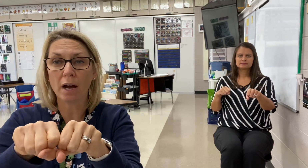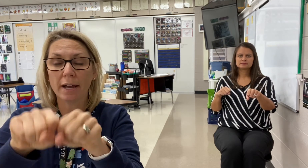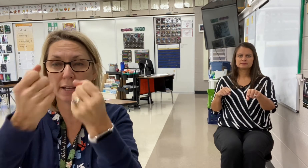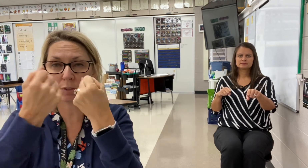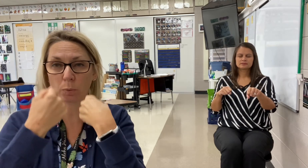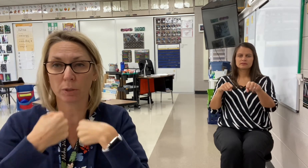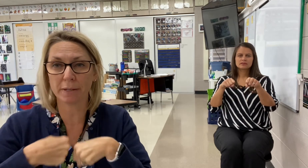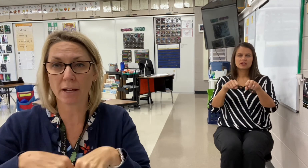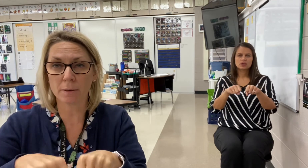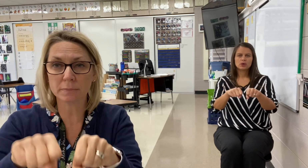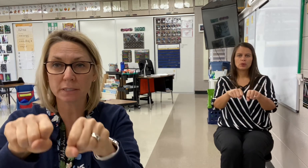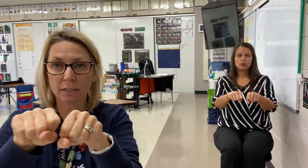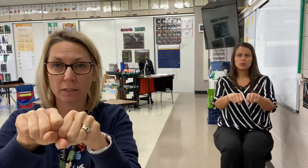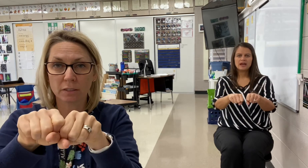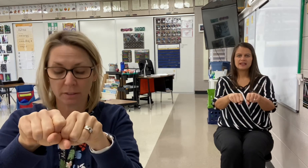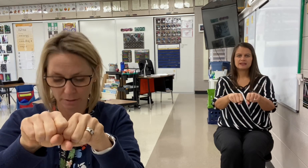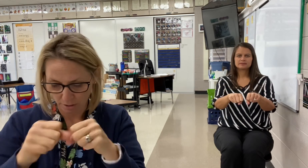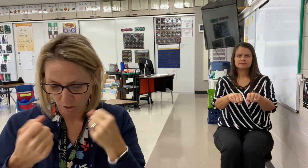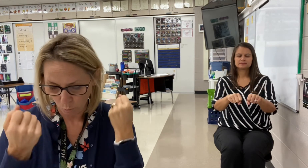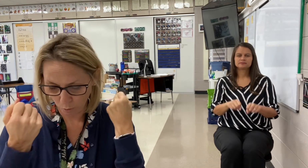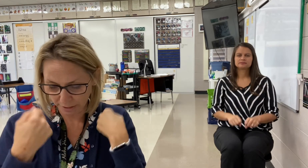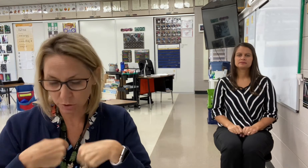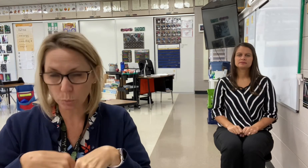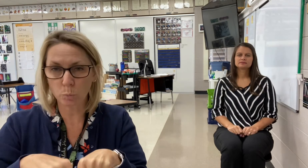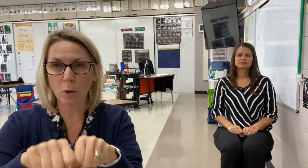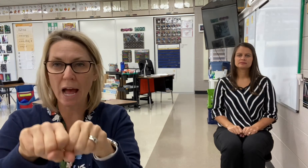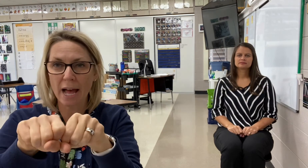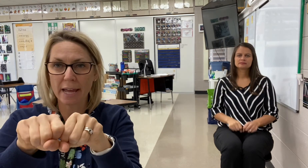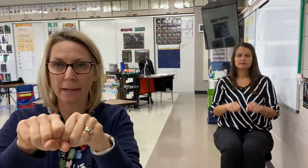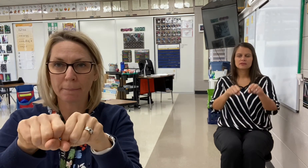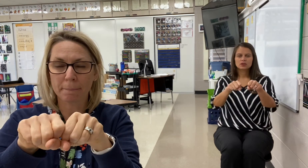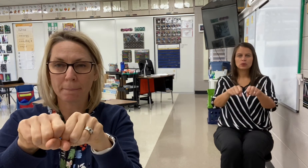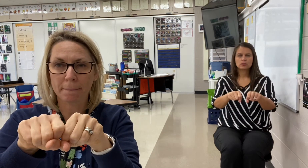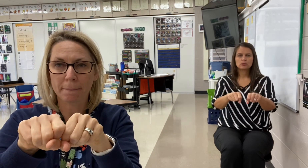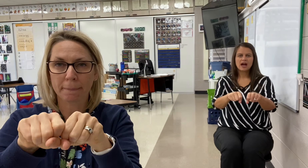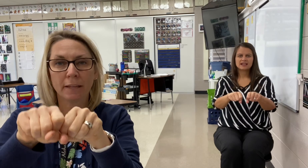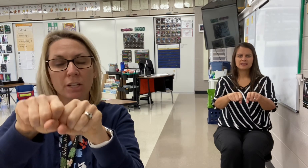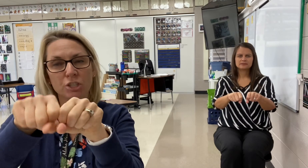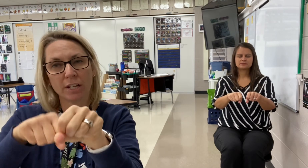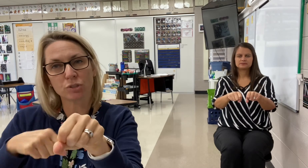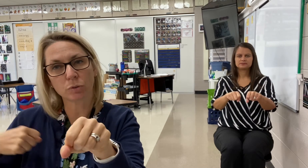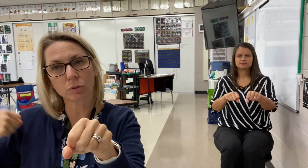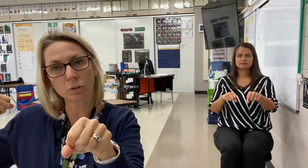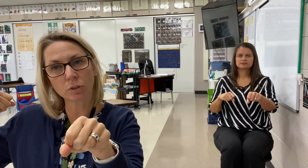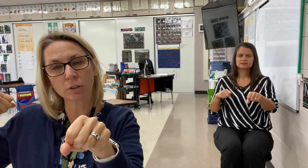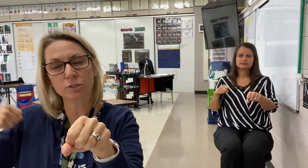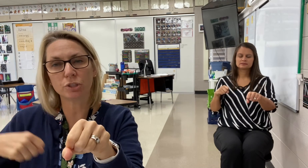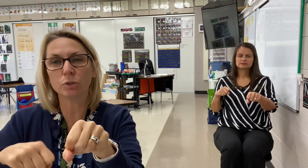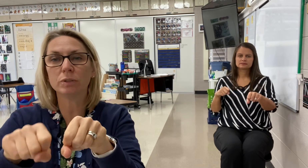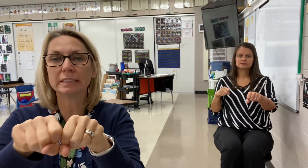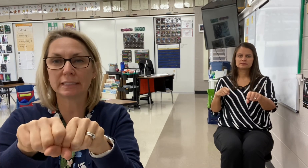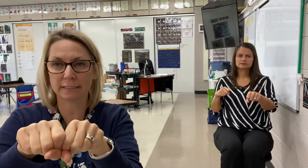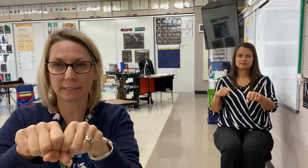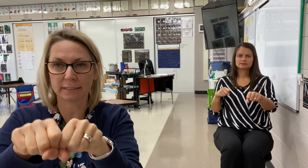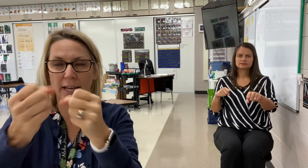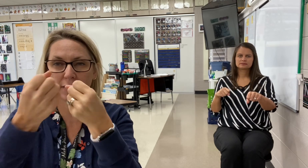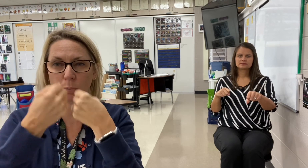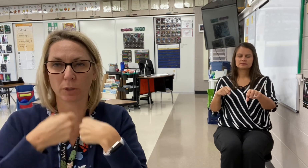and the word becomes way. Word is rye. Rye. Change ur to ss and the word